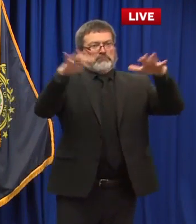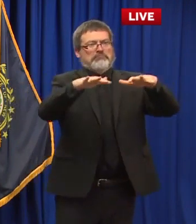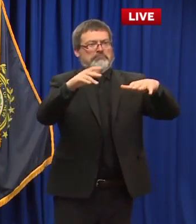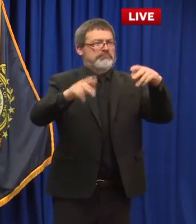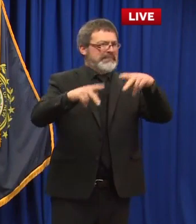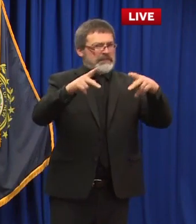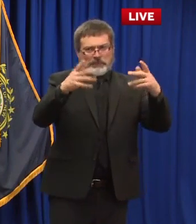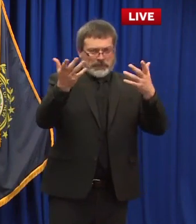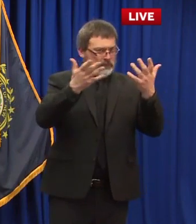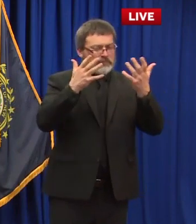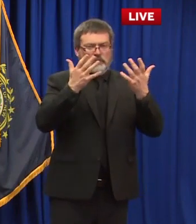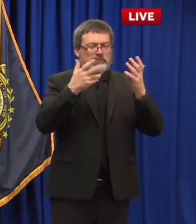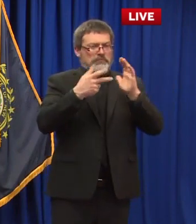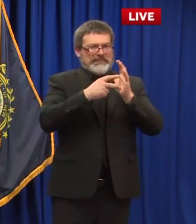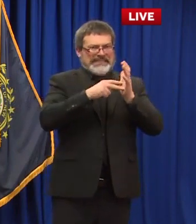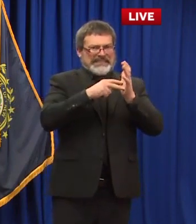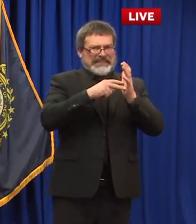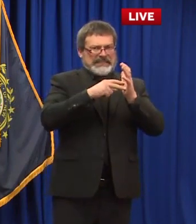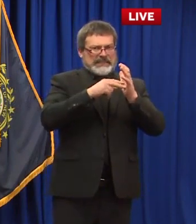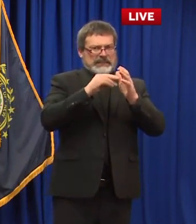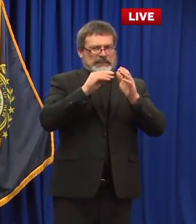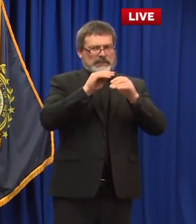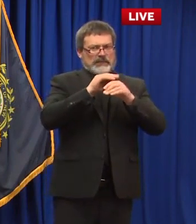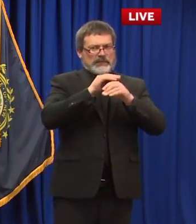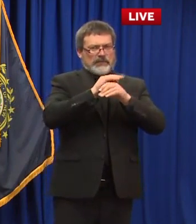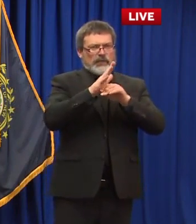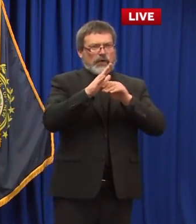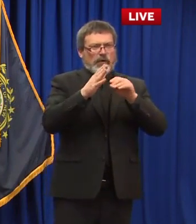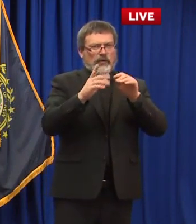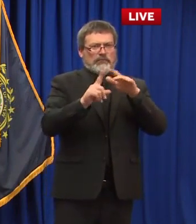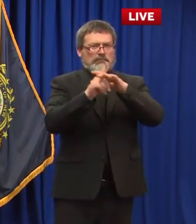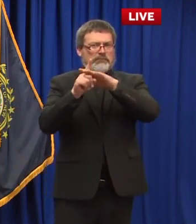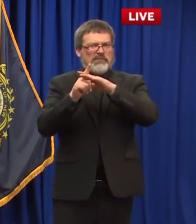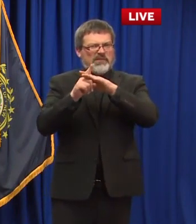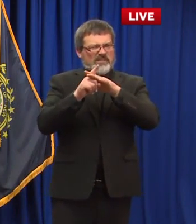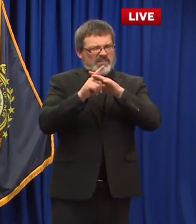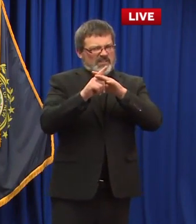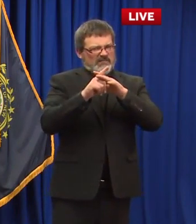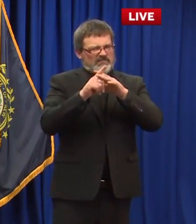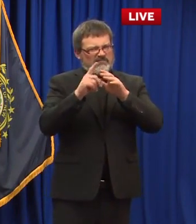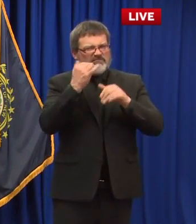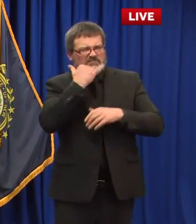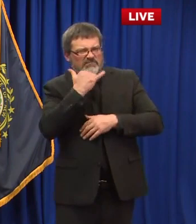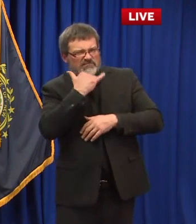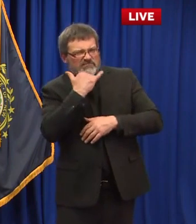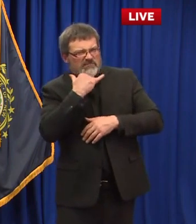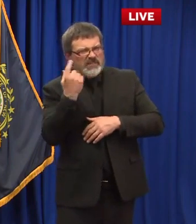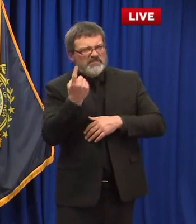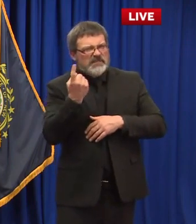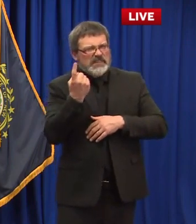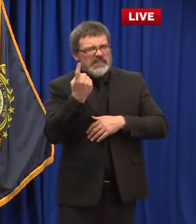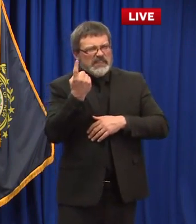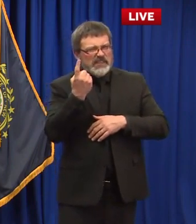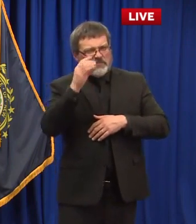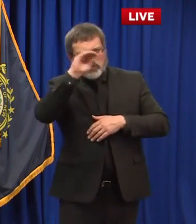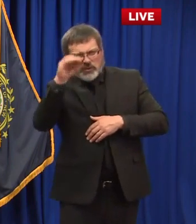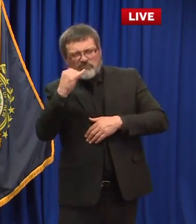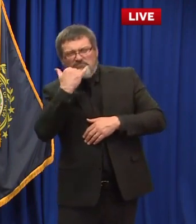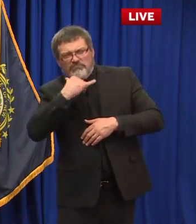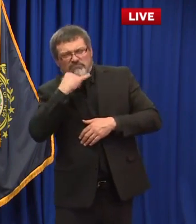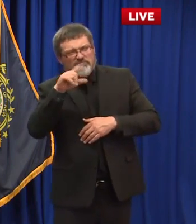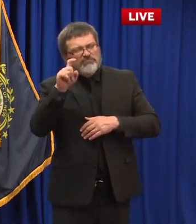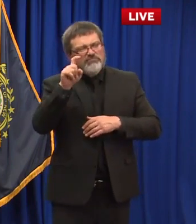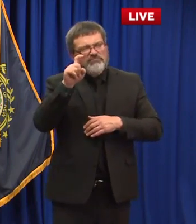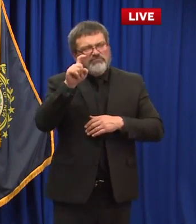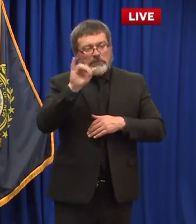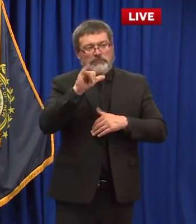the question for the governor about this um look there are a couple of bills in the legislature right now